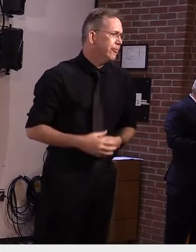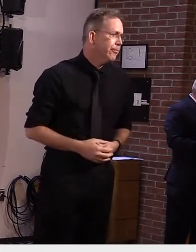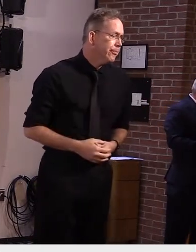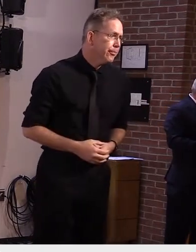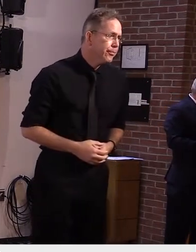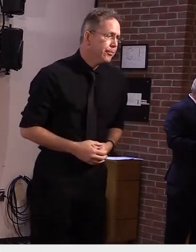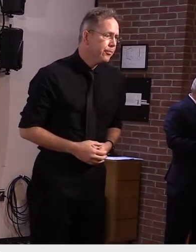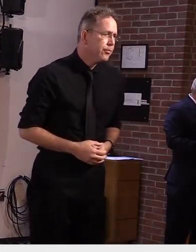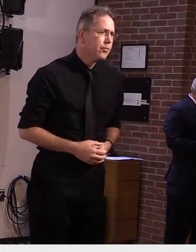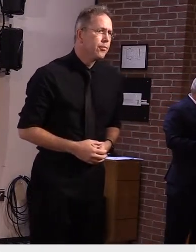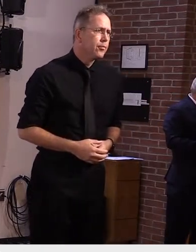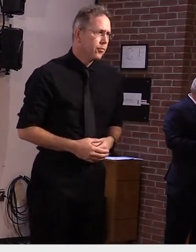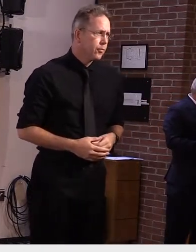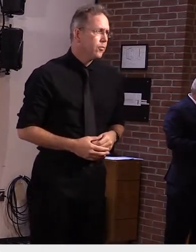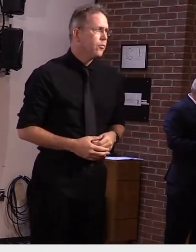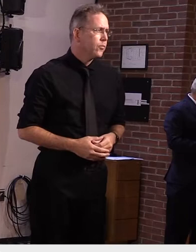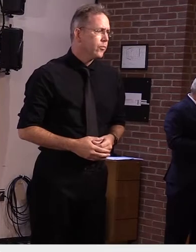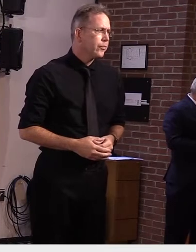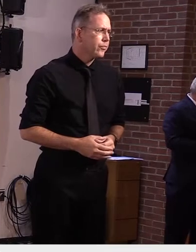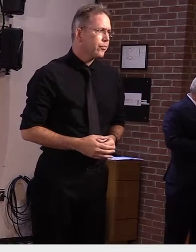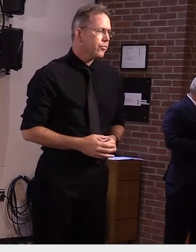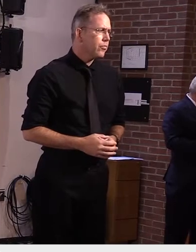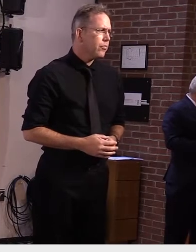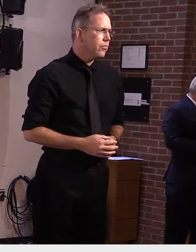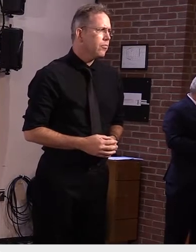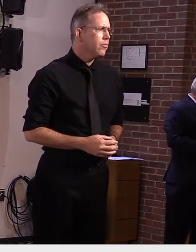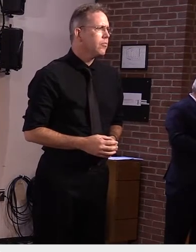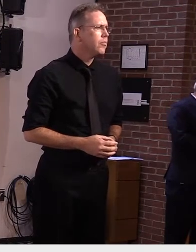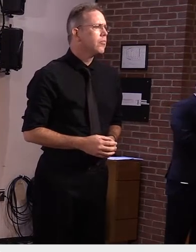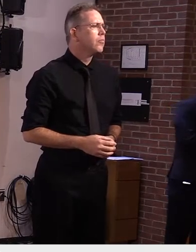okay moving to the phones now cat wcax